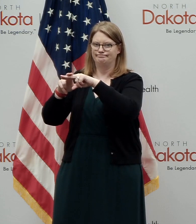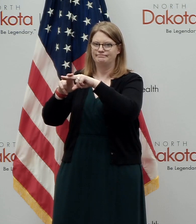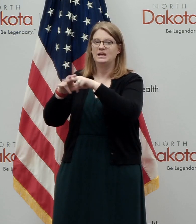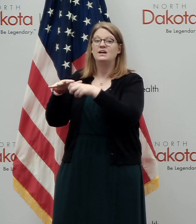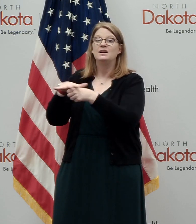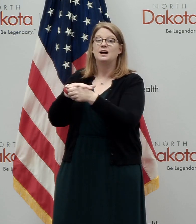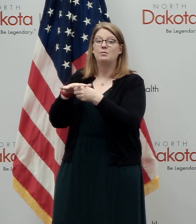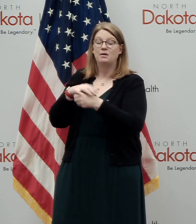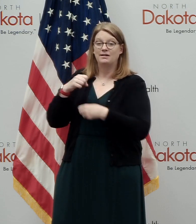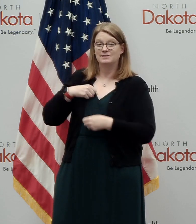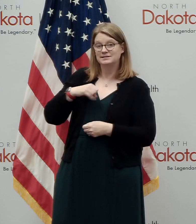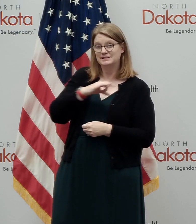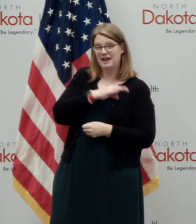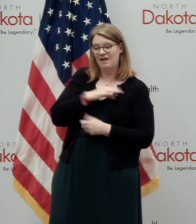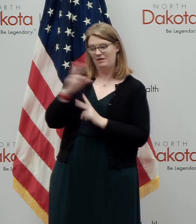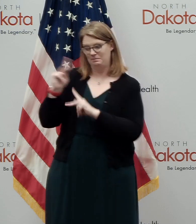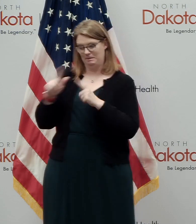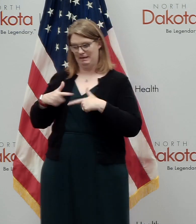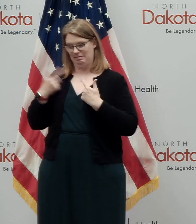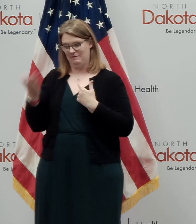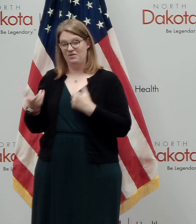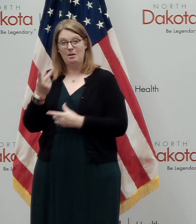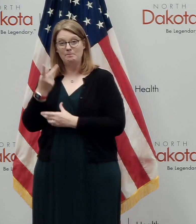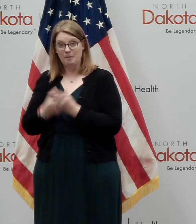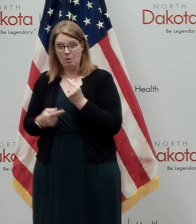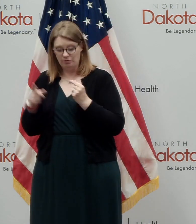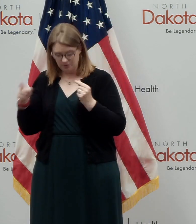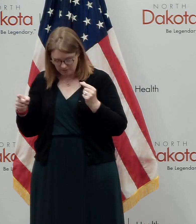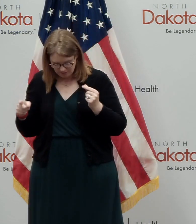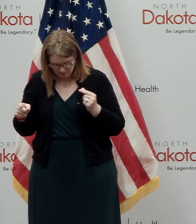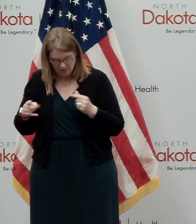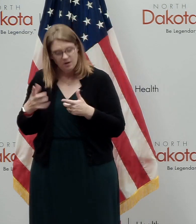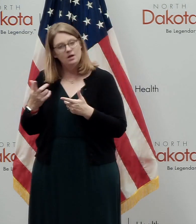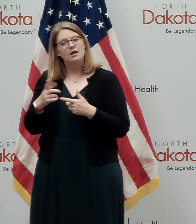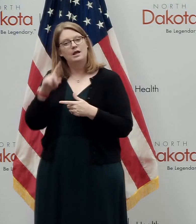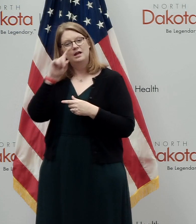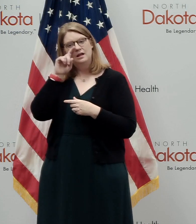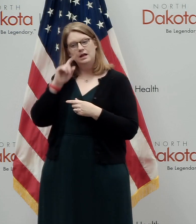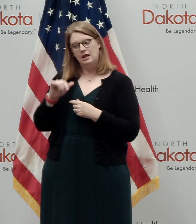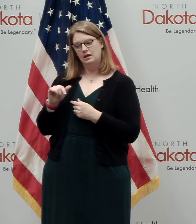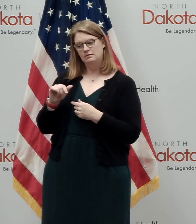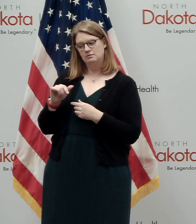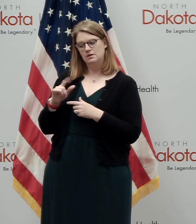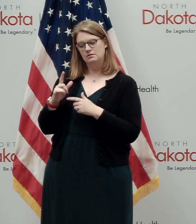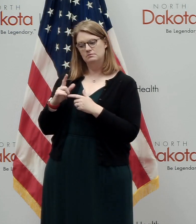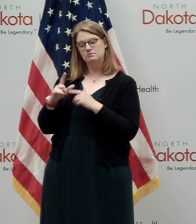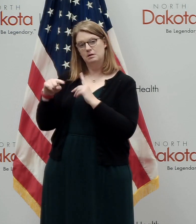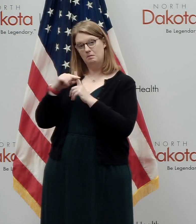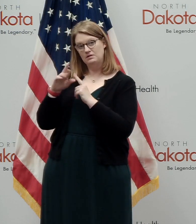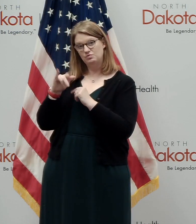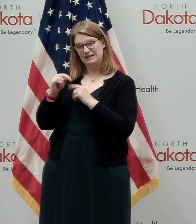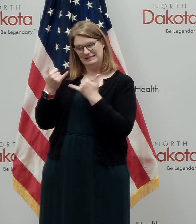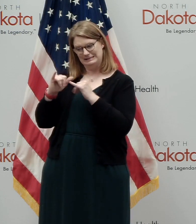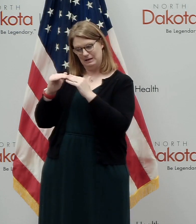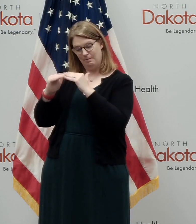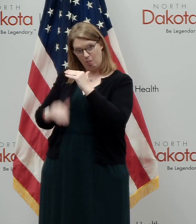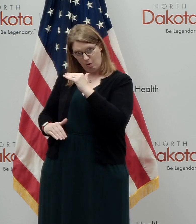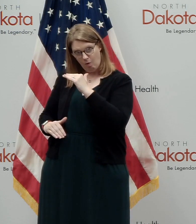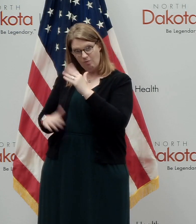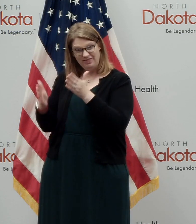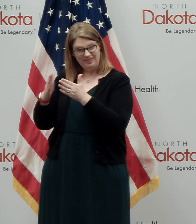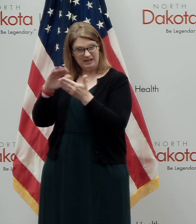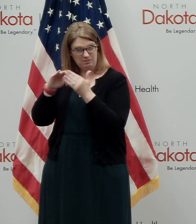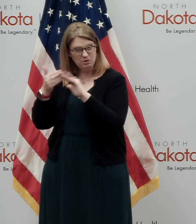among staff and of residents. And while the long-term positive rate is still below the community positive rate, this